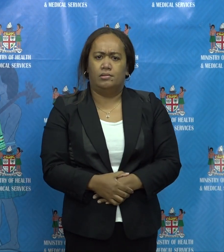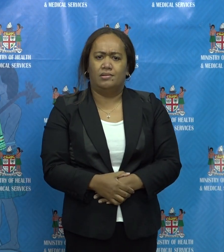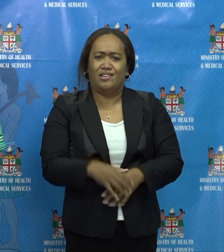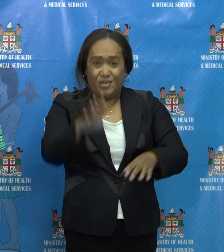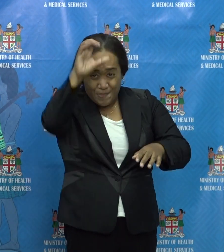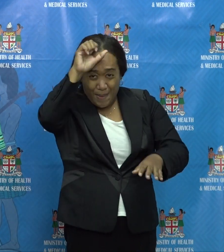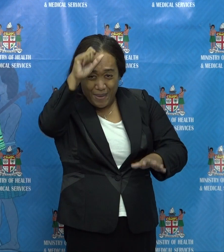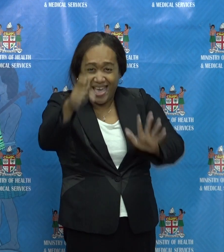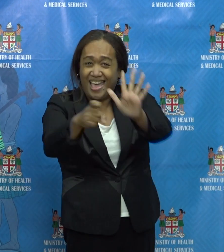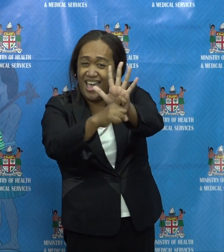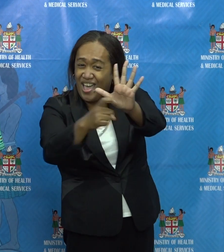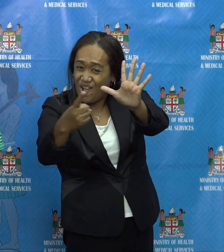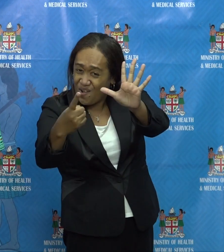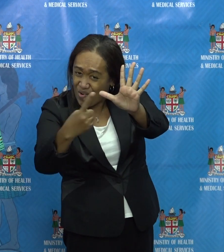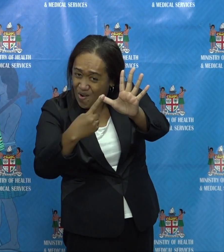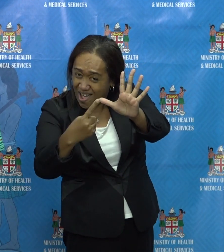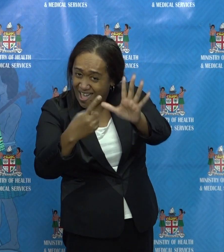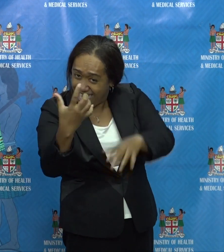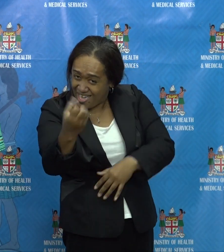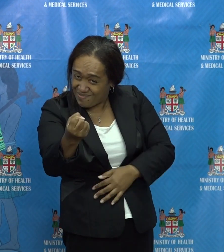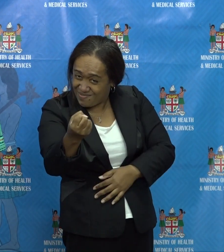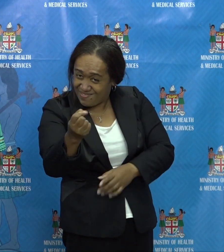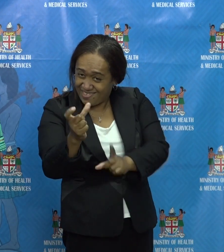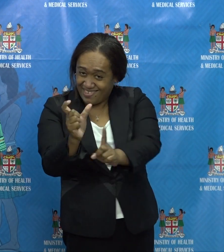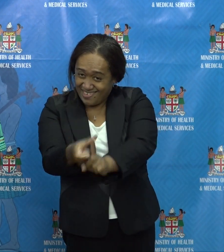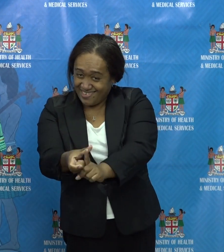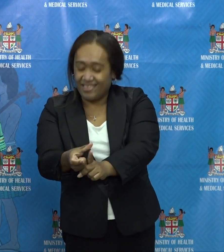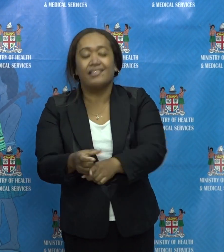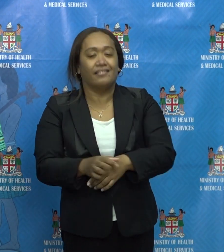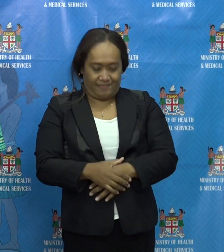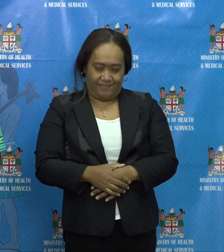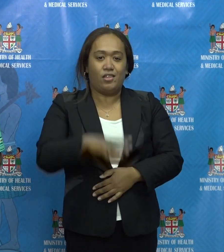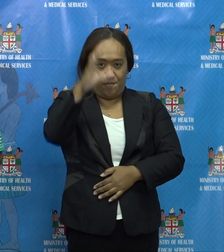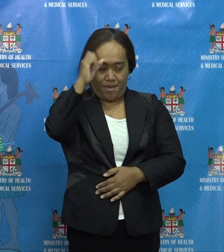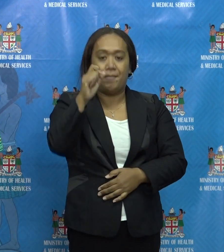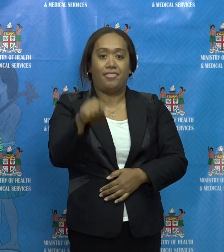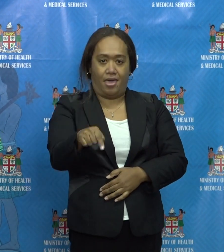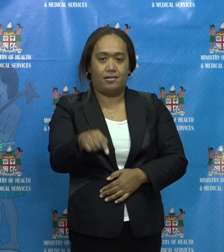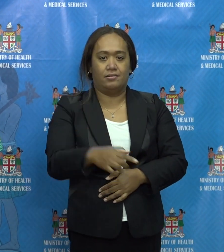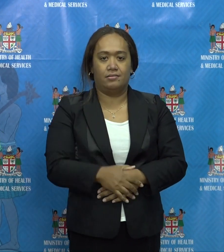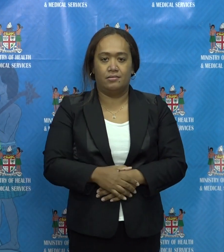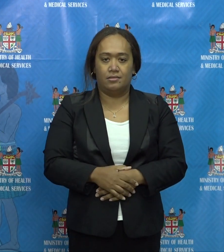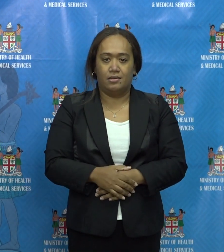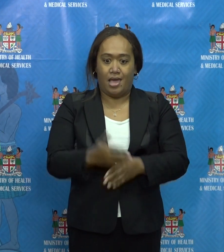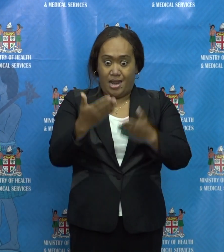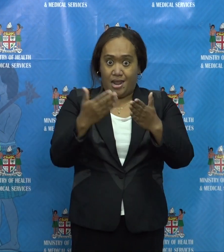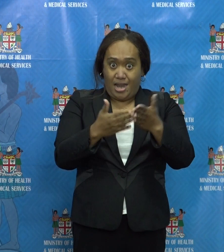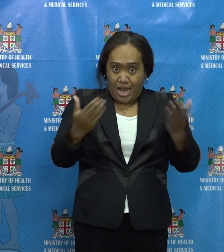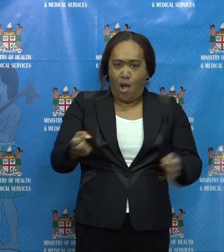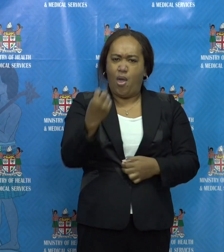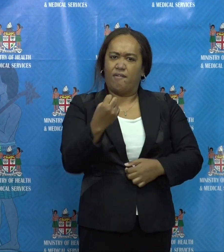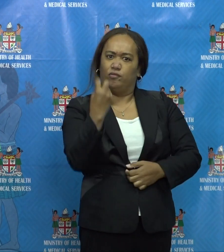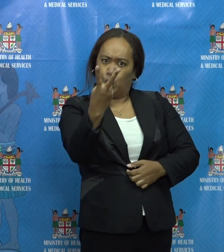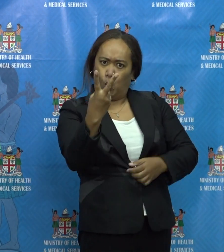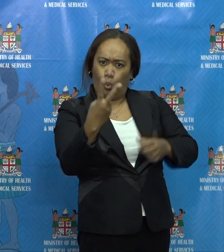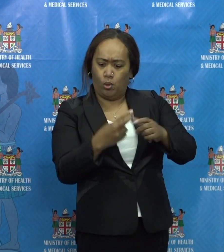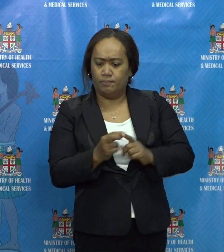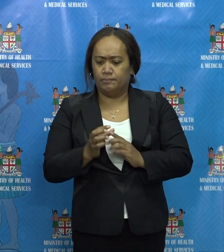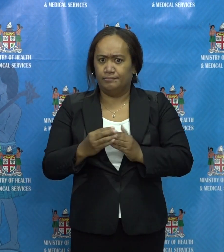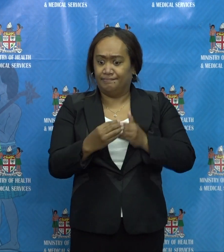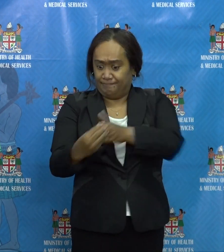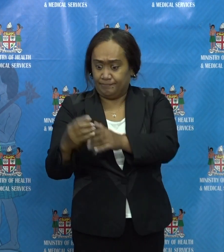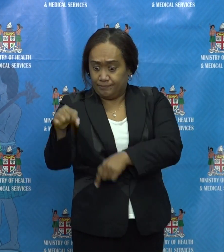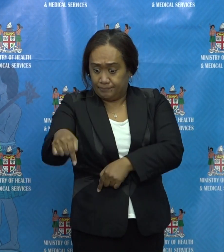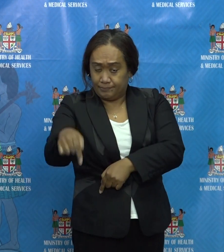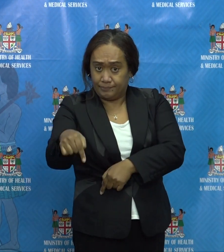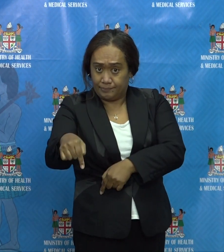Ra are still unlinked to other existing cases. We are pursuing two leads. One is that the cases are related